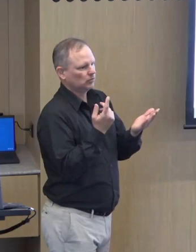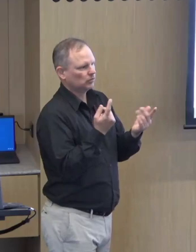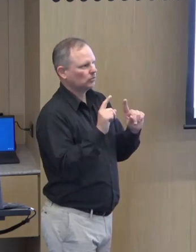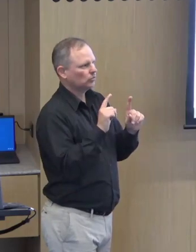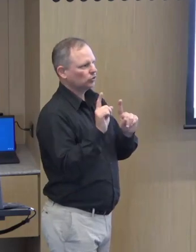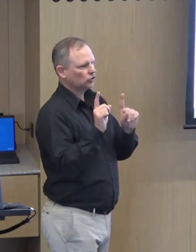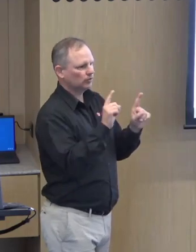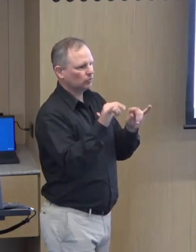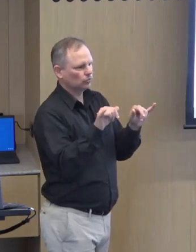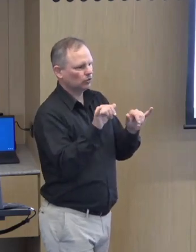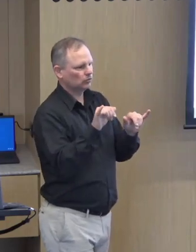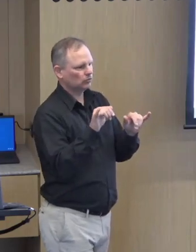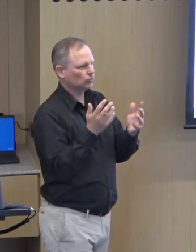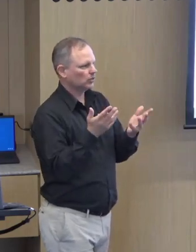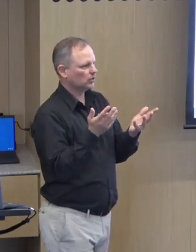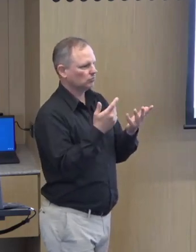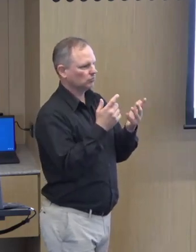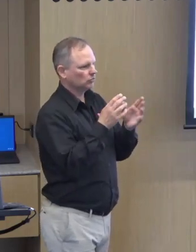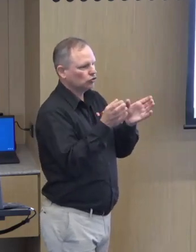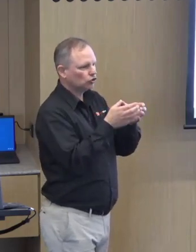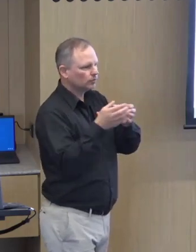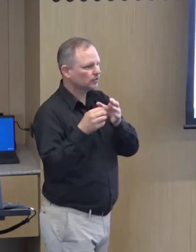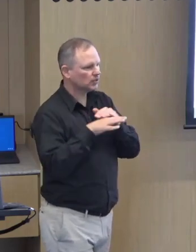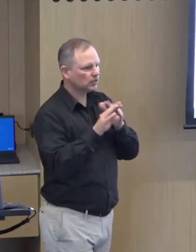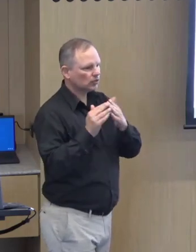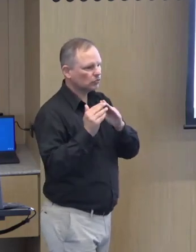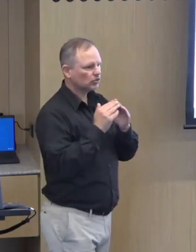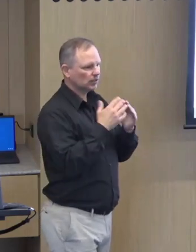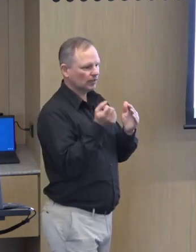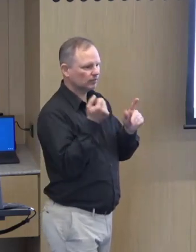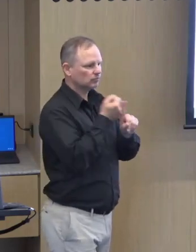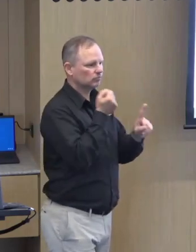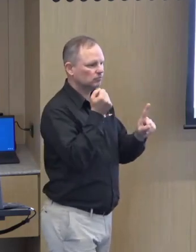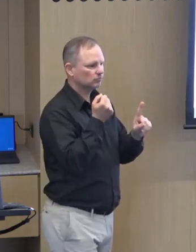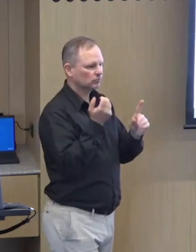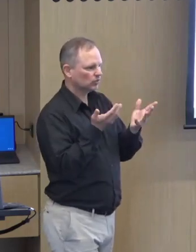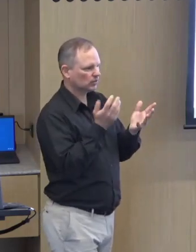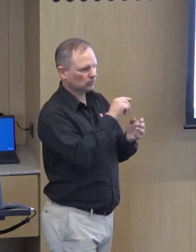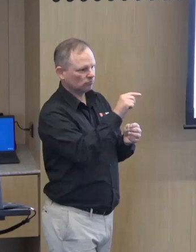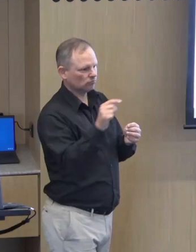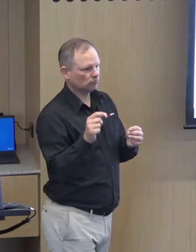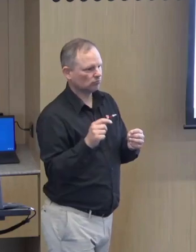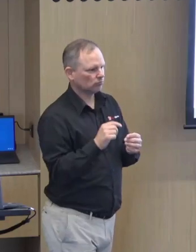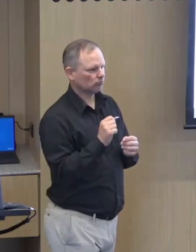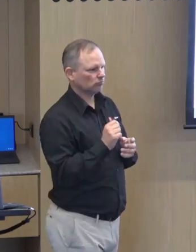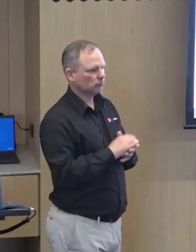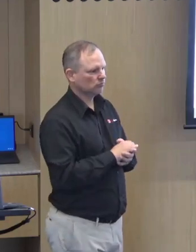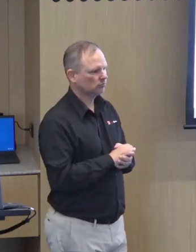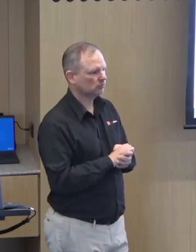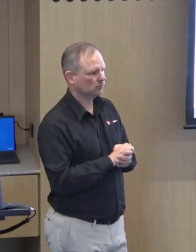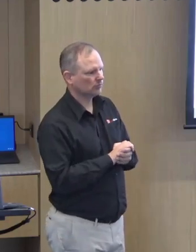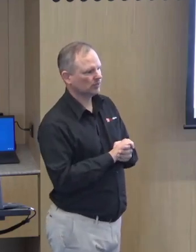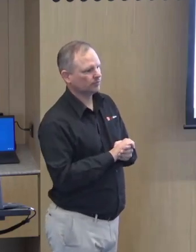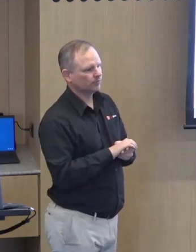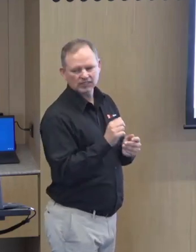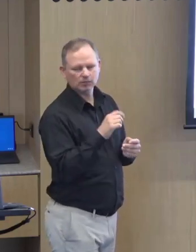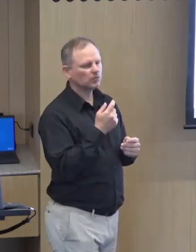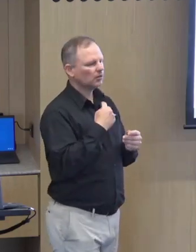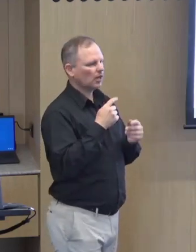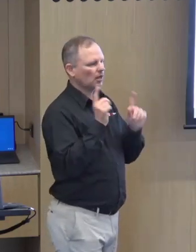our research but um what or what specific groups in the community are impacted and how and what that means will be further explored